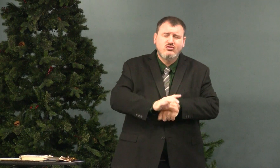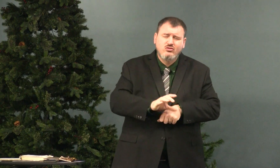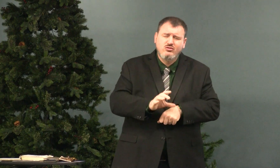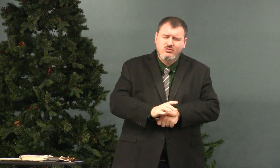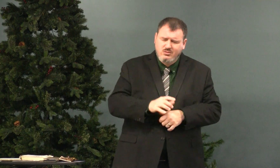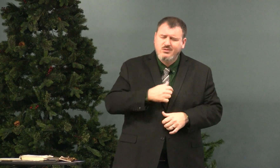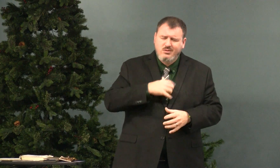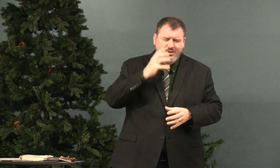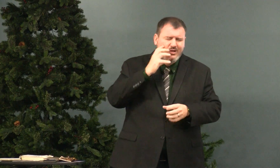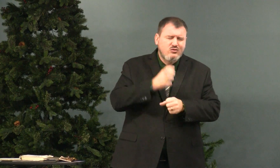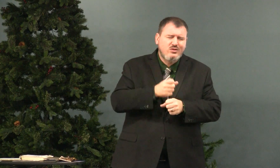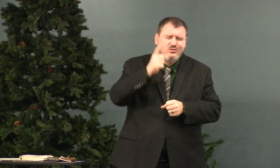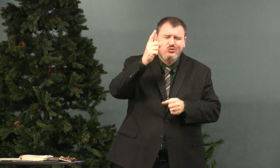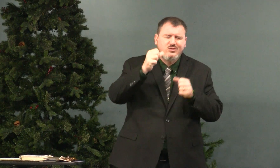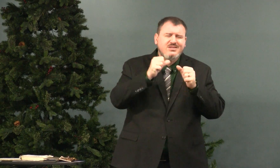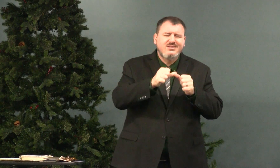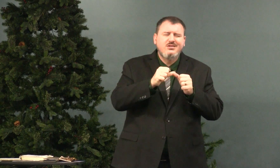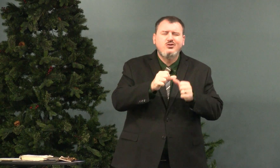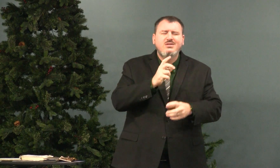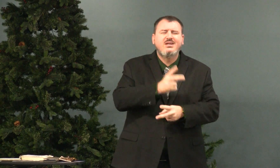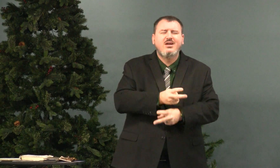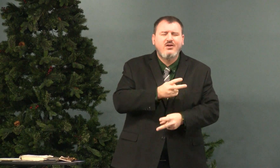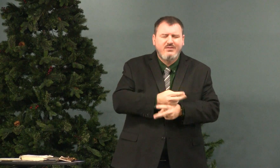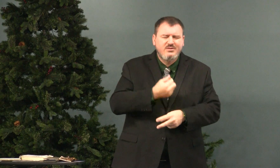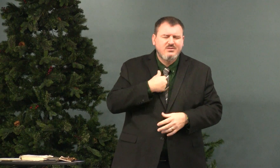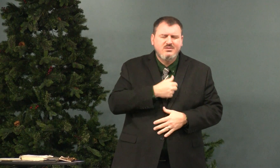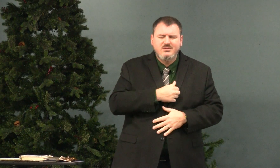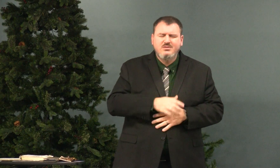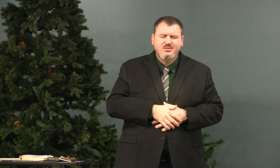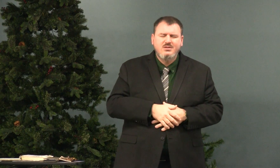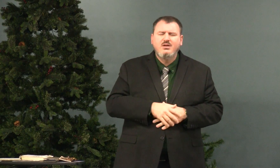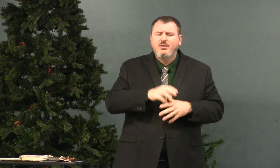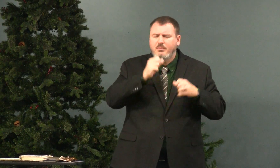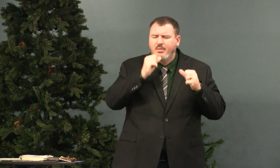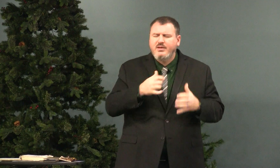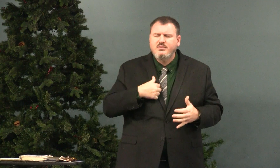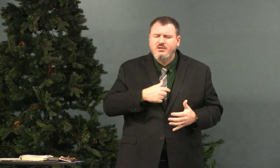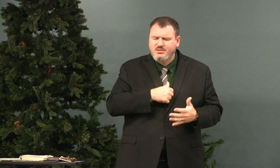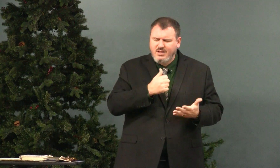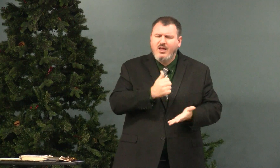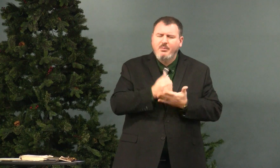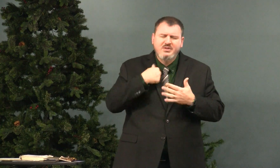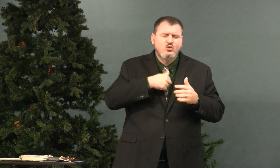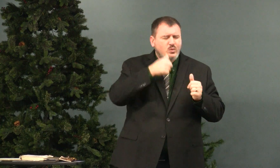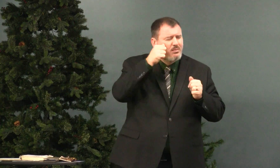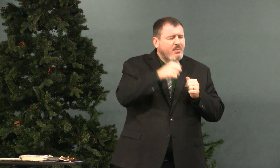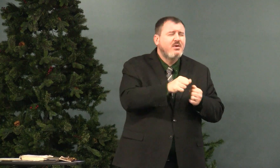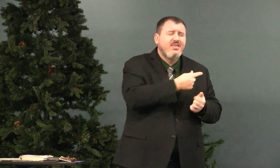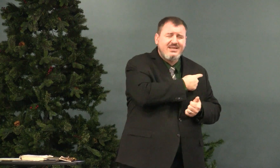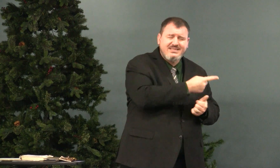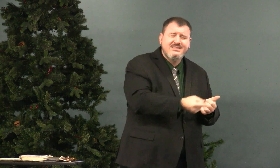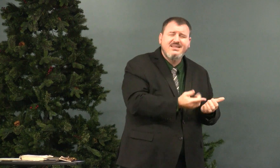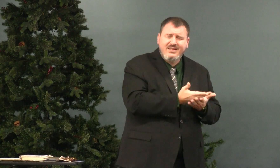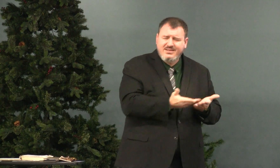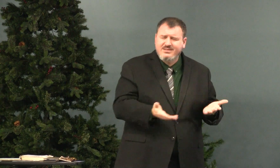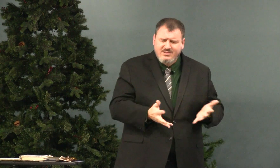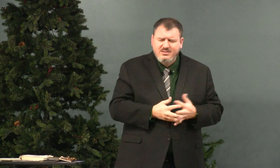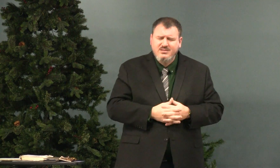Thank you for taking care of the church. I trust in you to keep taking care of us. Bless us and help us remember